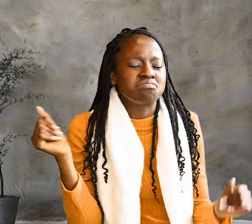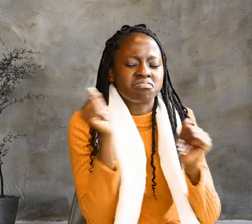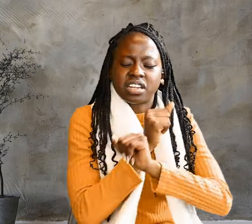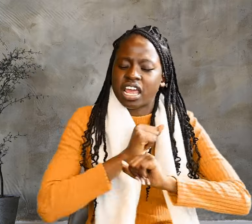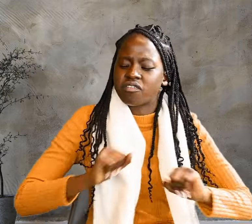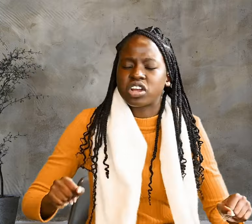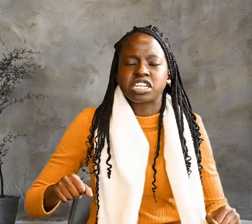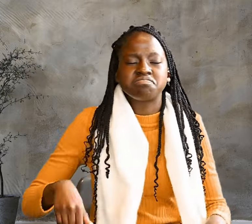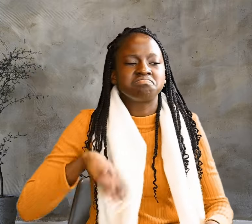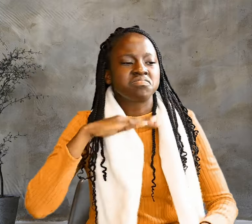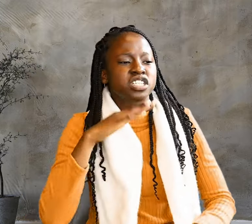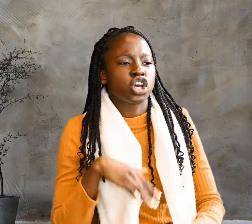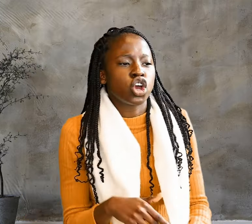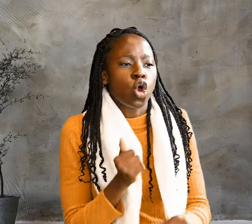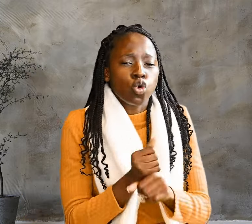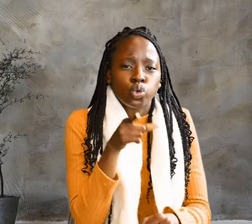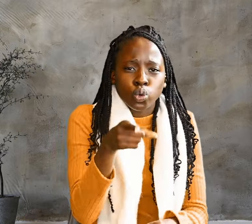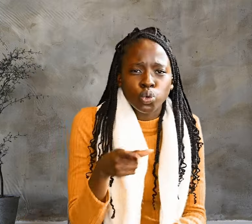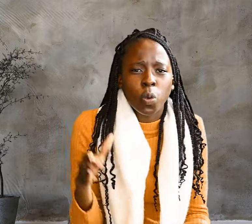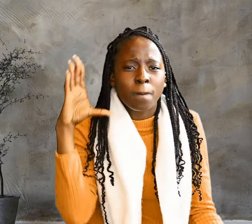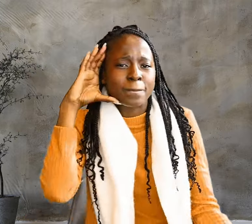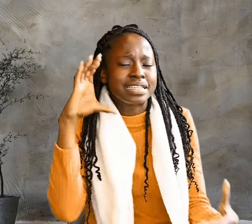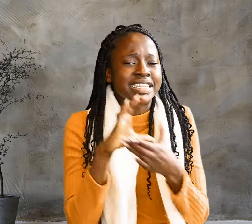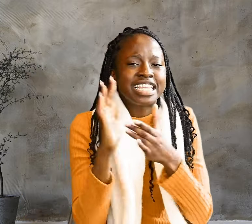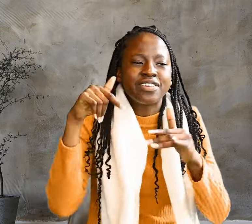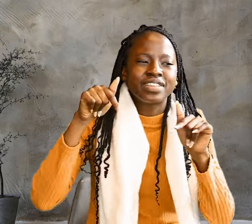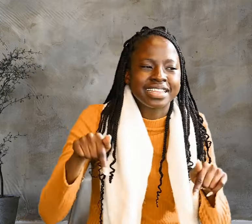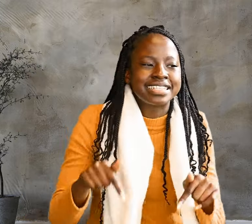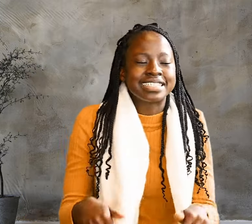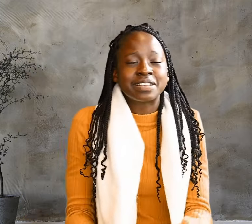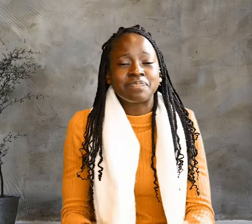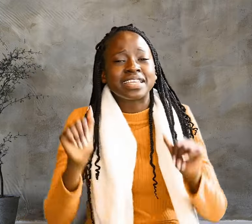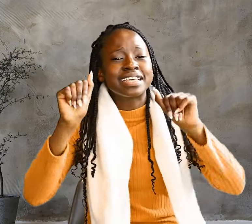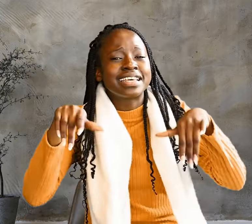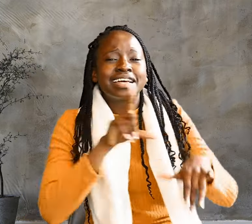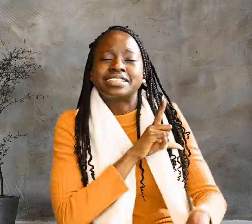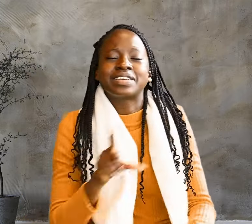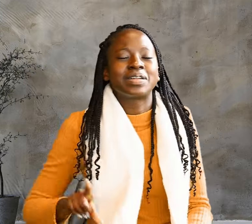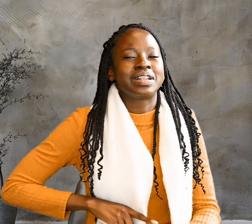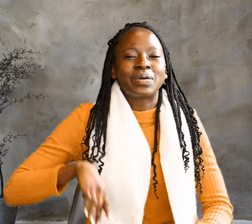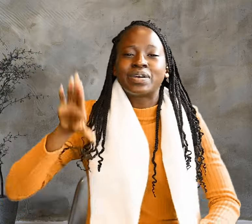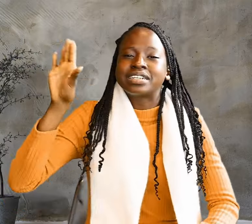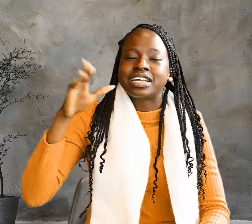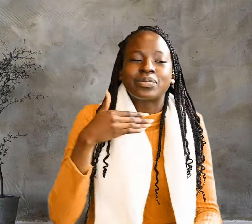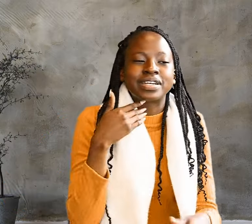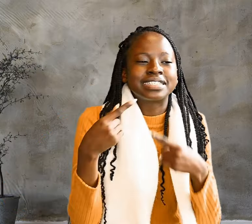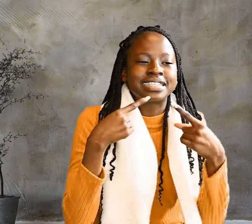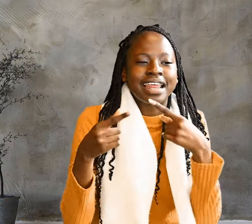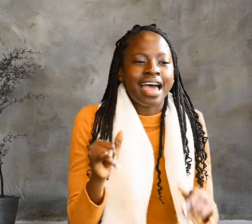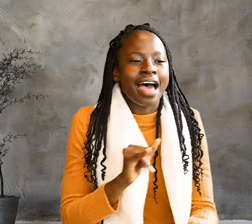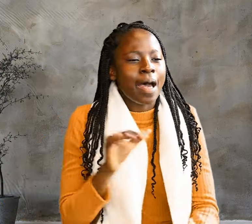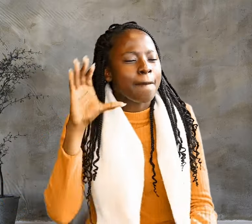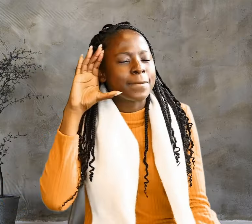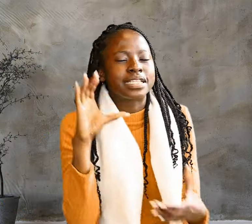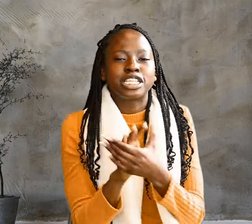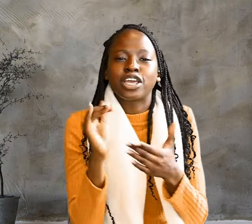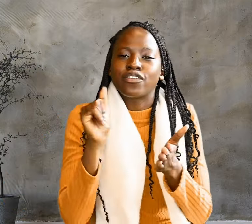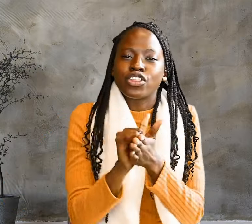Do you believe this? Yes, Lord, she replied. I believe that you are the Messiah,